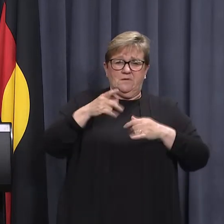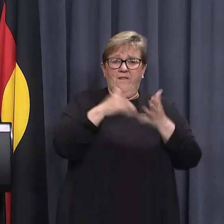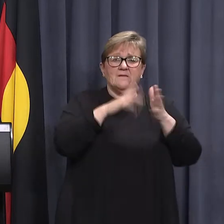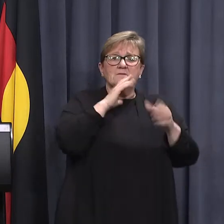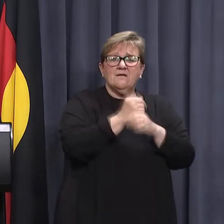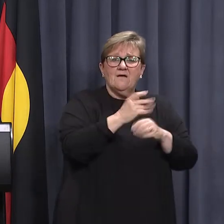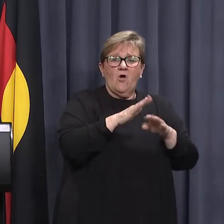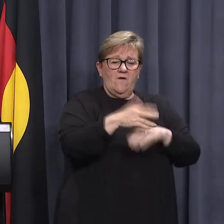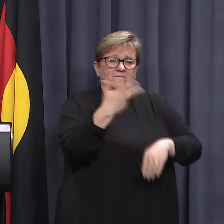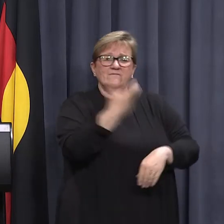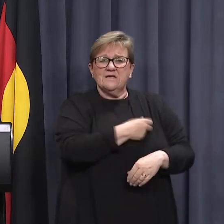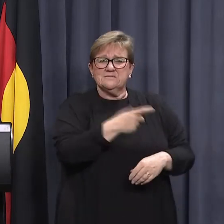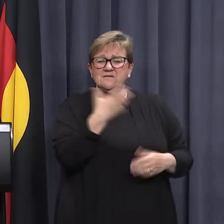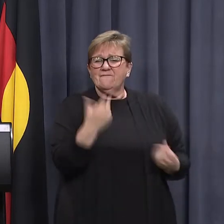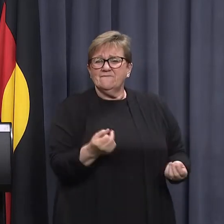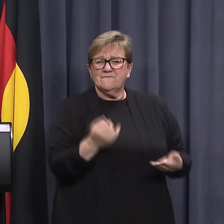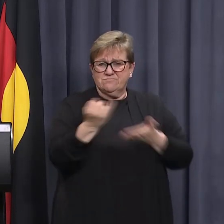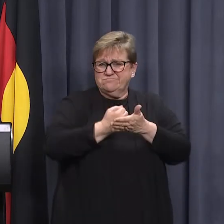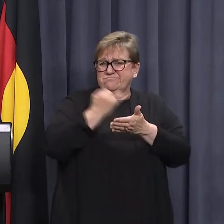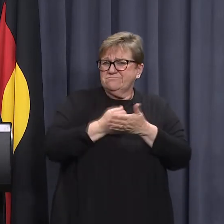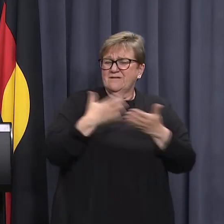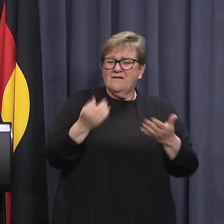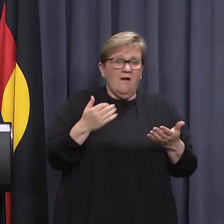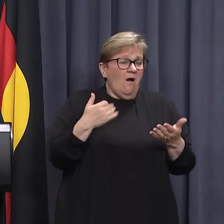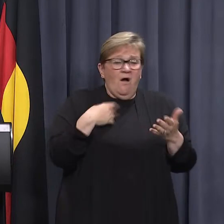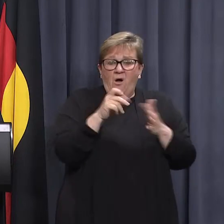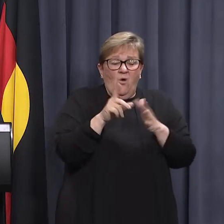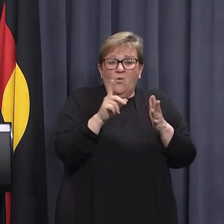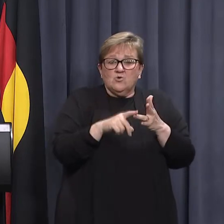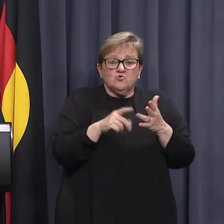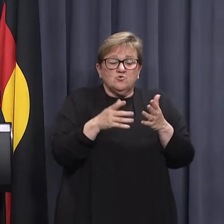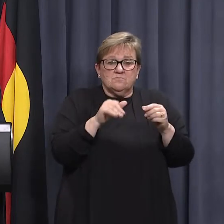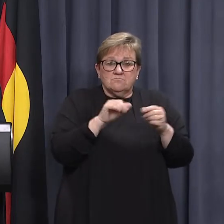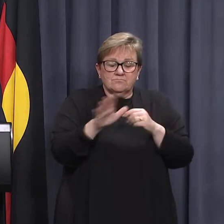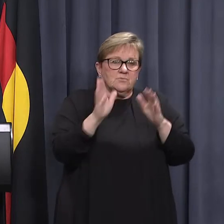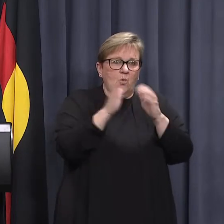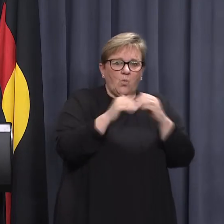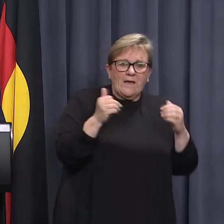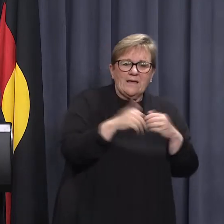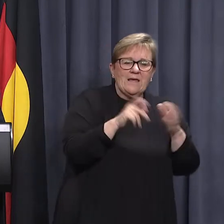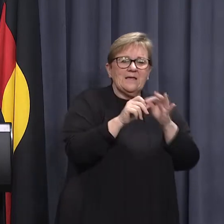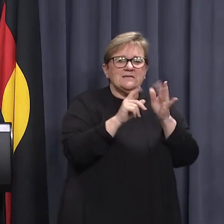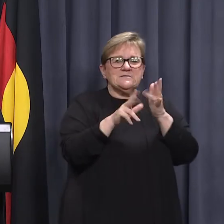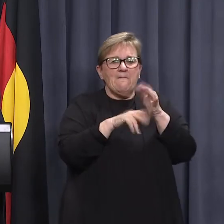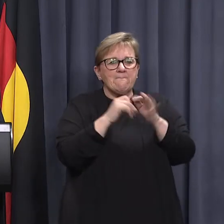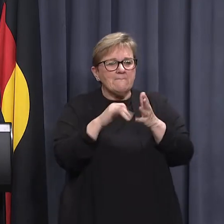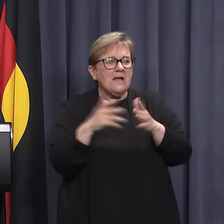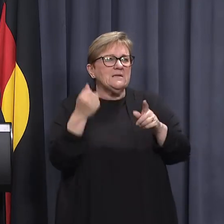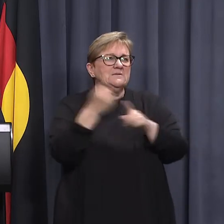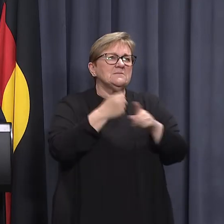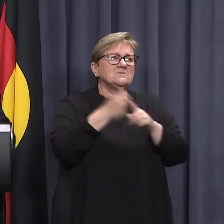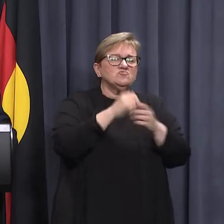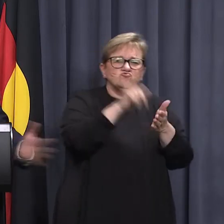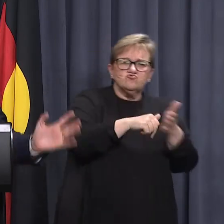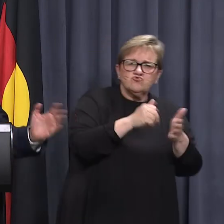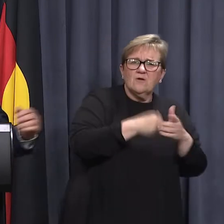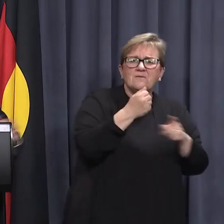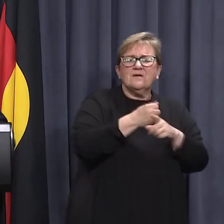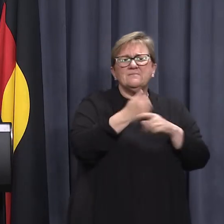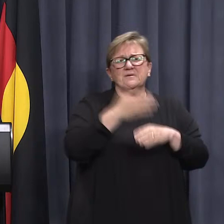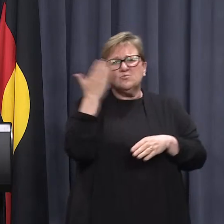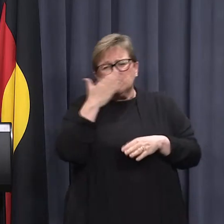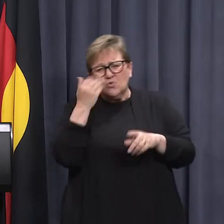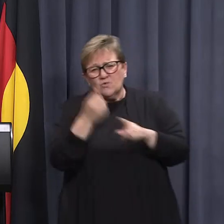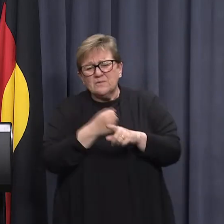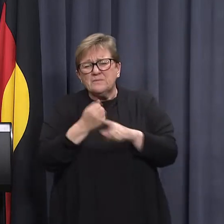state government over vaccines. We put in we did all sorts of super Vax weekends and Bunnings campaigns and supermarket campaigns and school